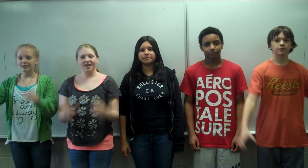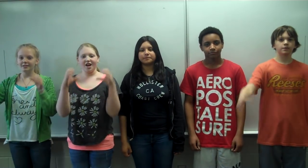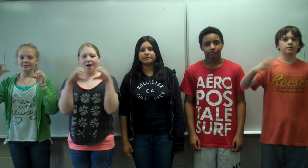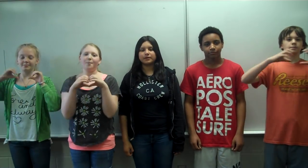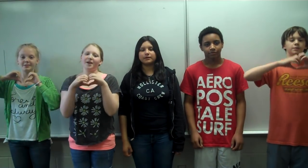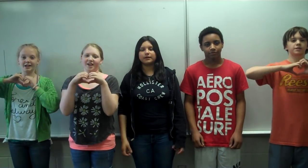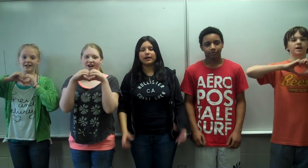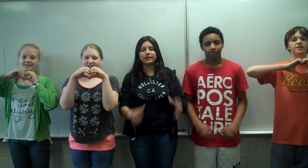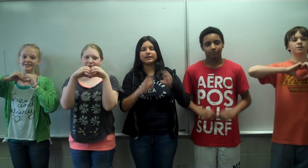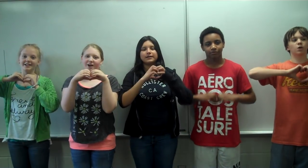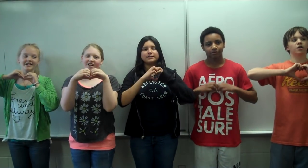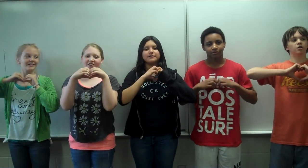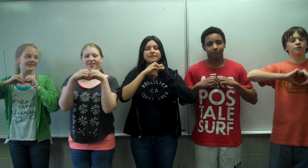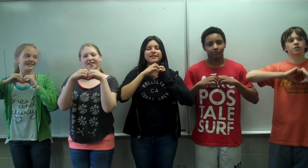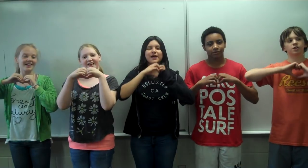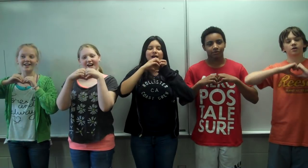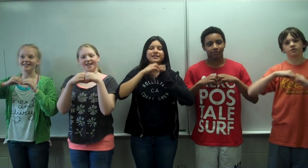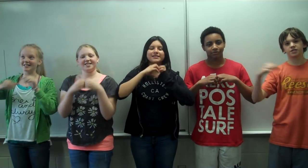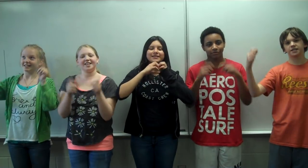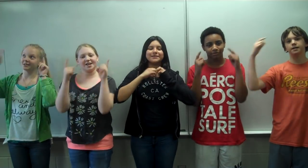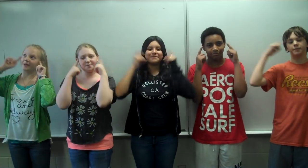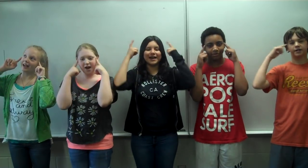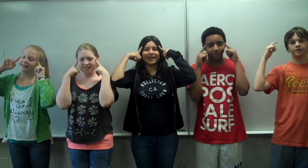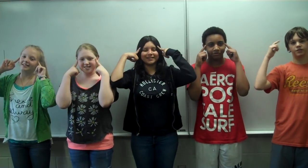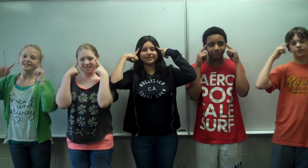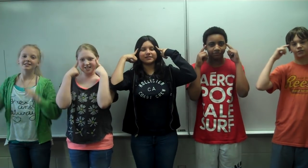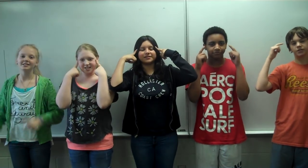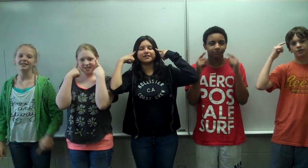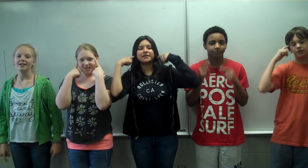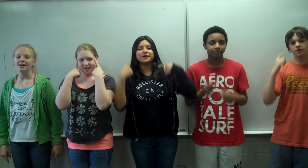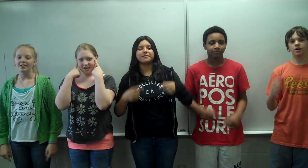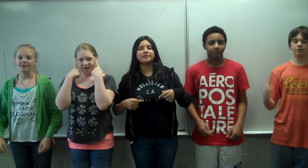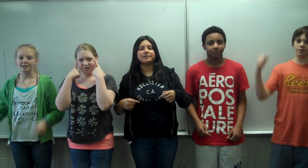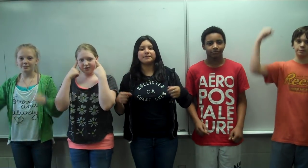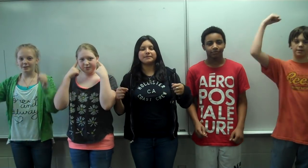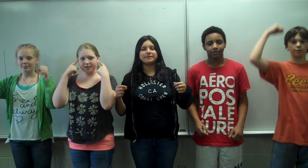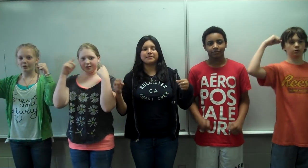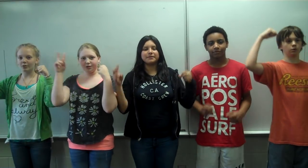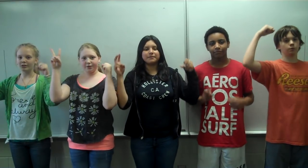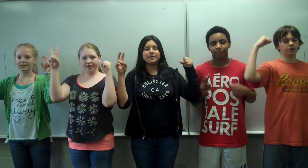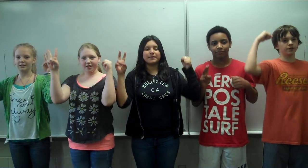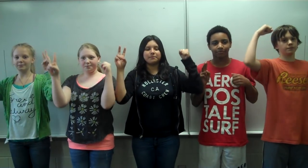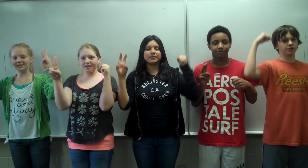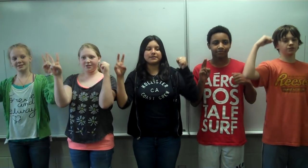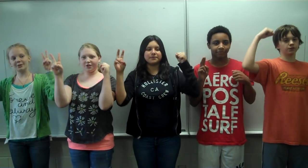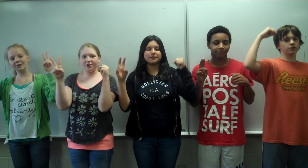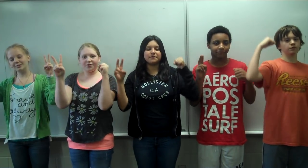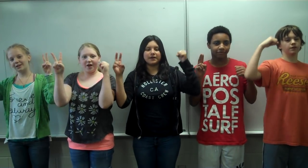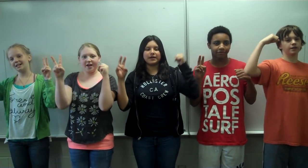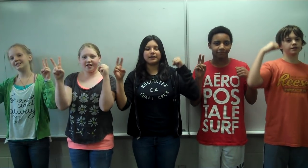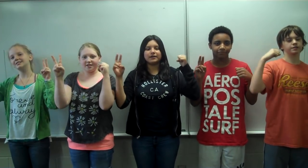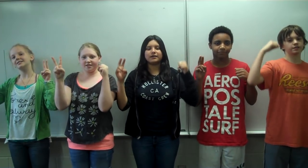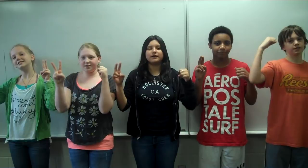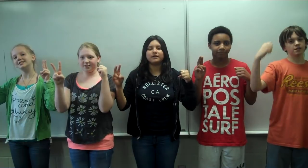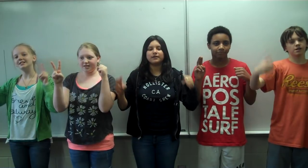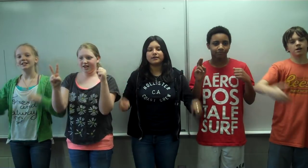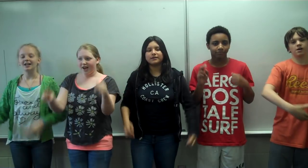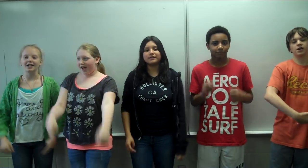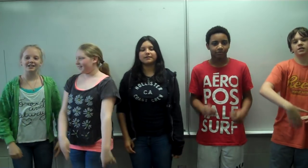But Gandhi won over the hearts and the minds Of the people with a peaceful fight I